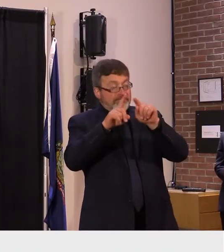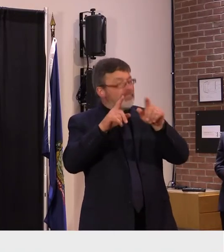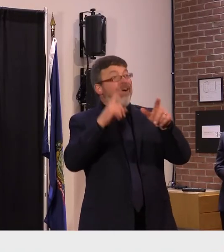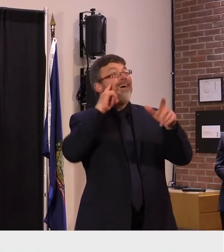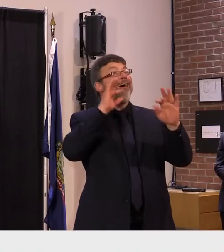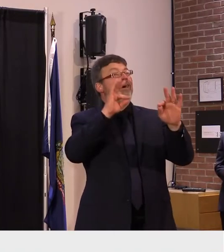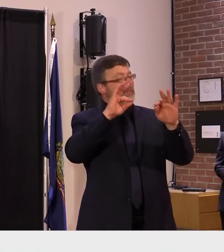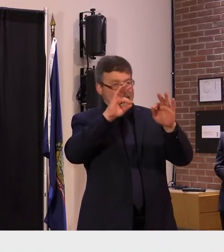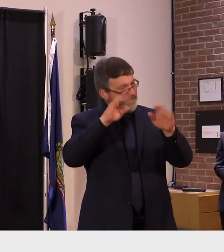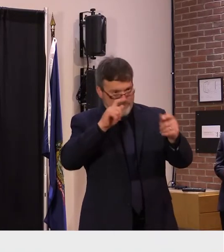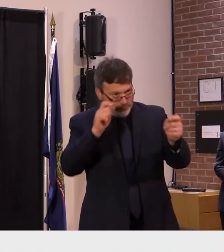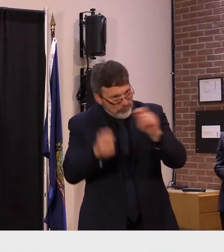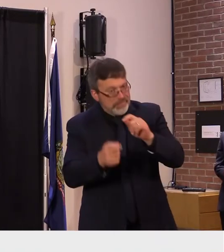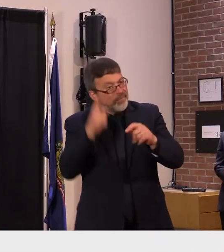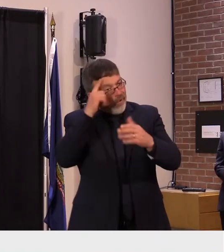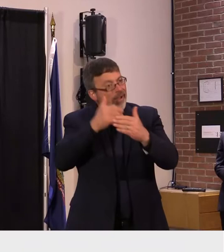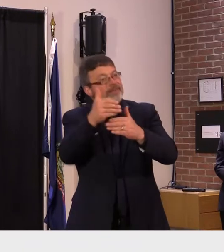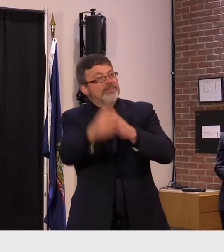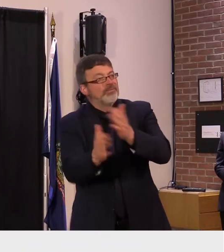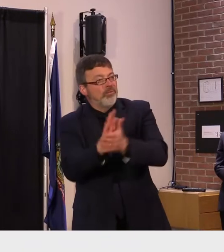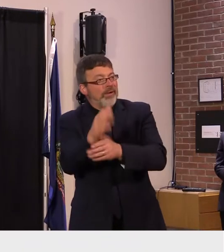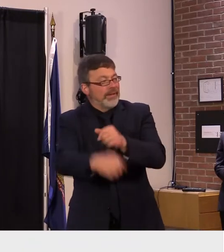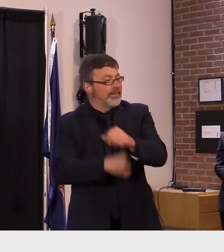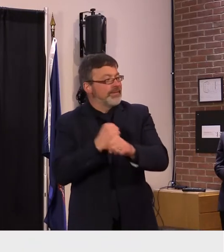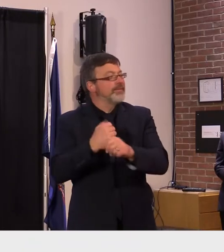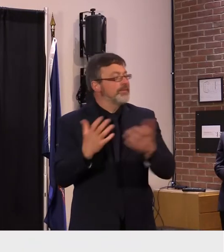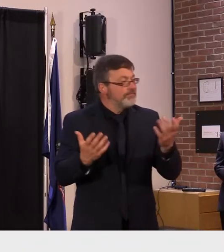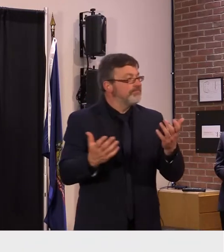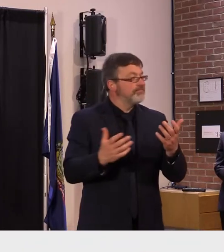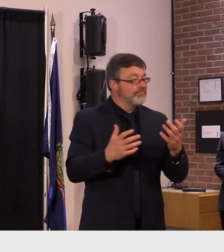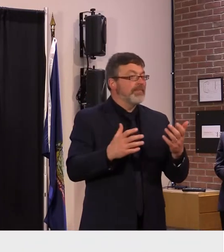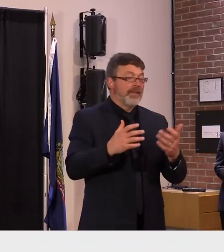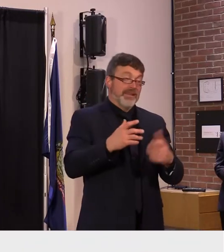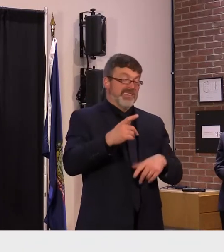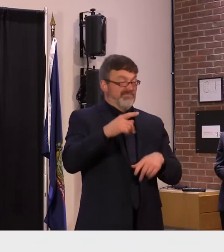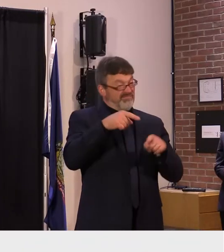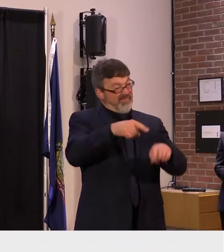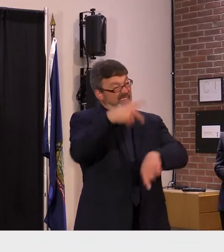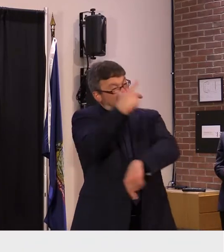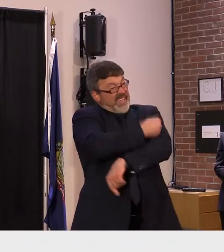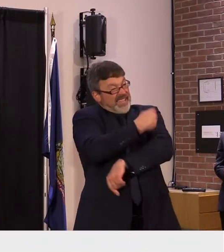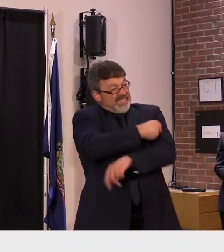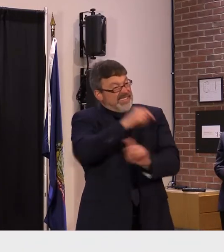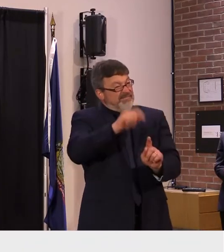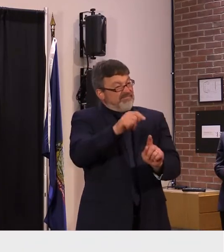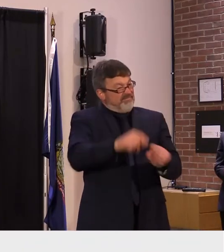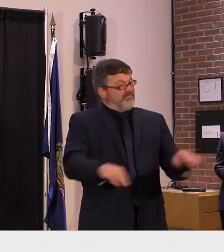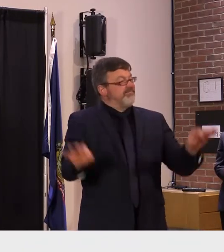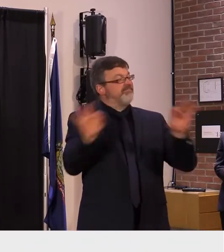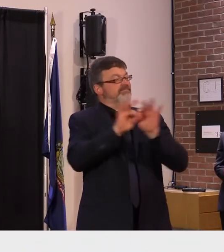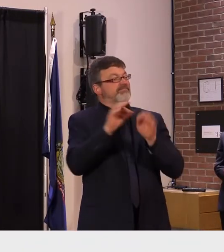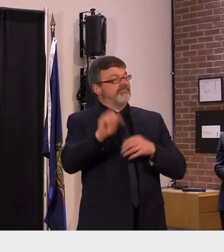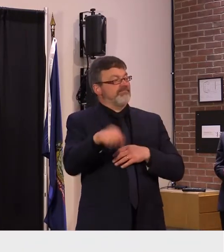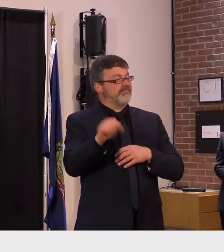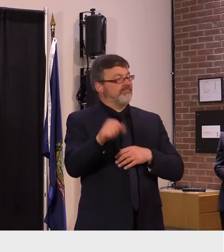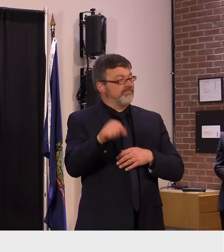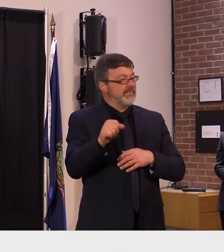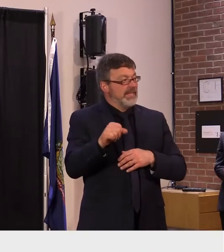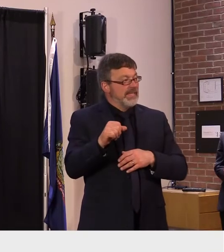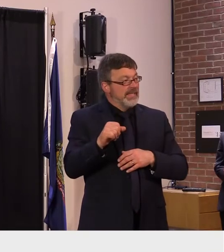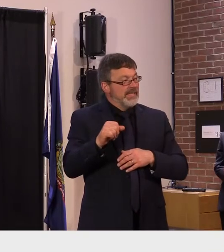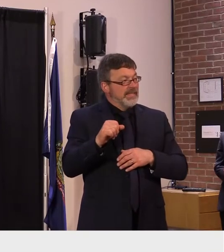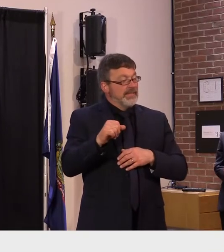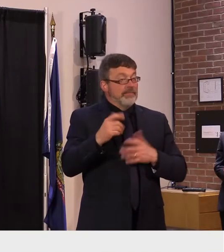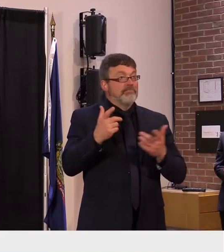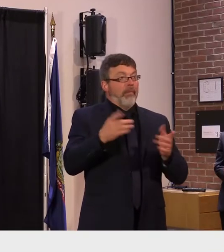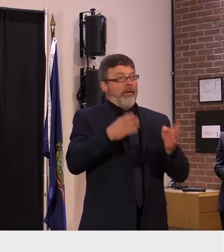particularly with the advent of vaccines being on the horizon um and then uh thinking about doing recovery over that that holiday period that